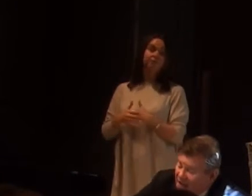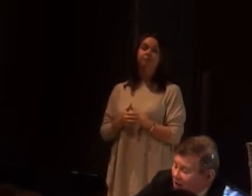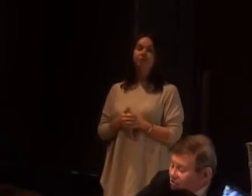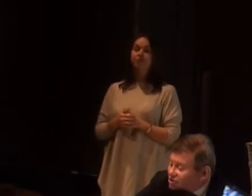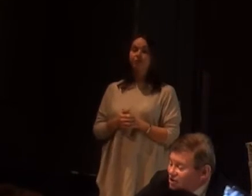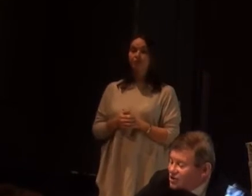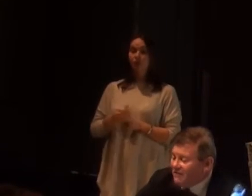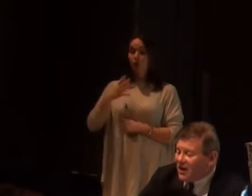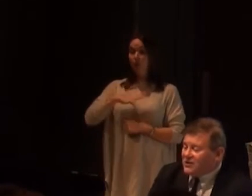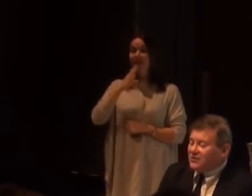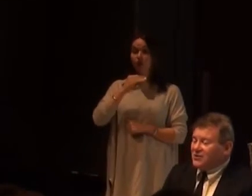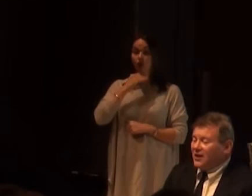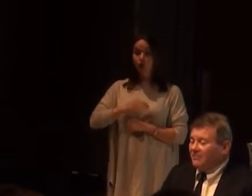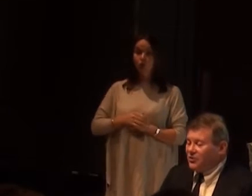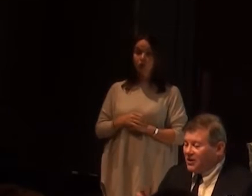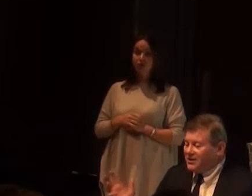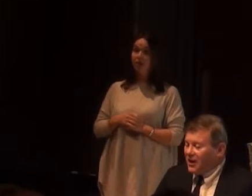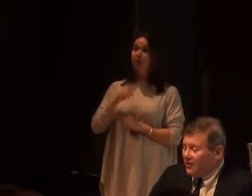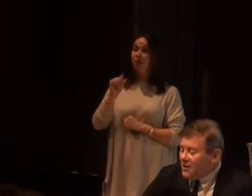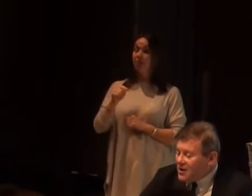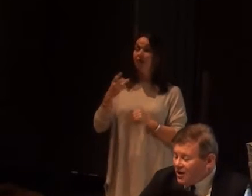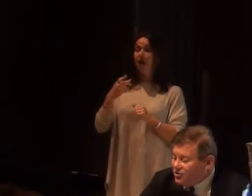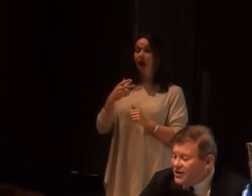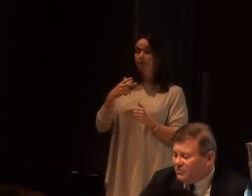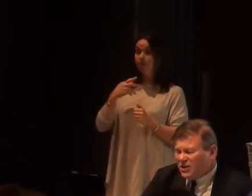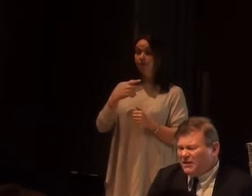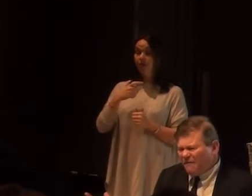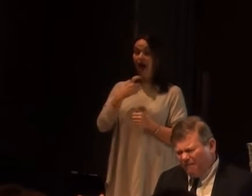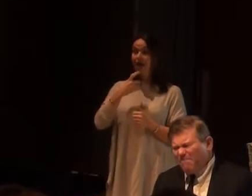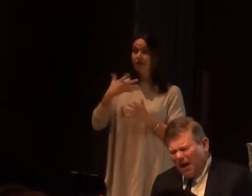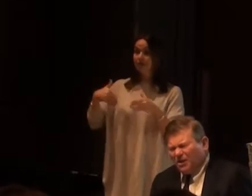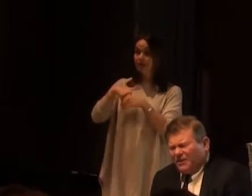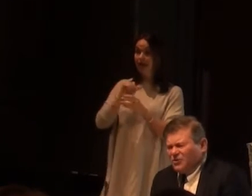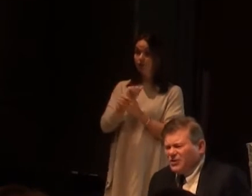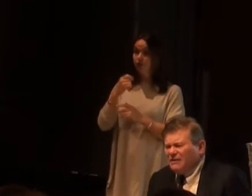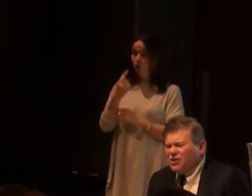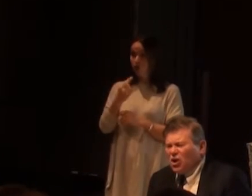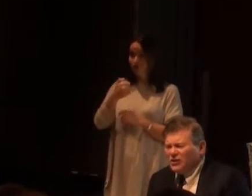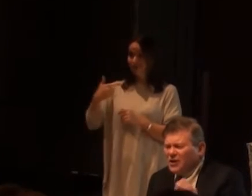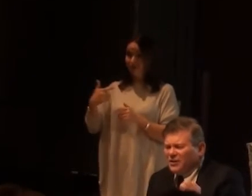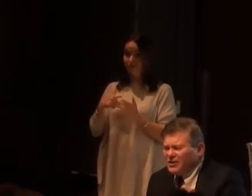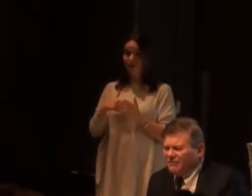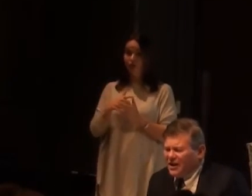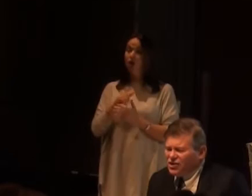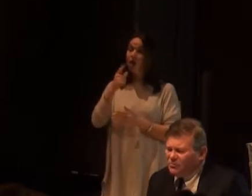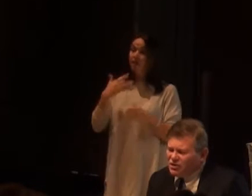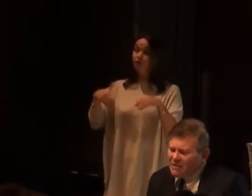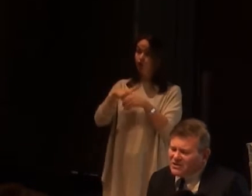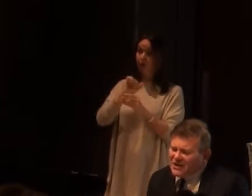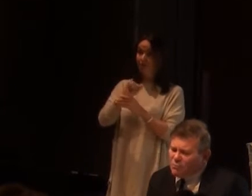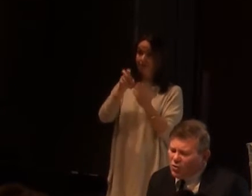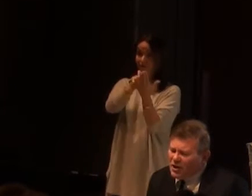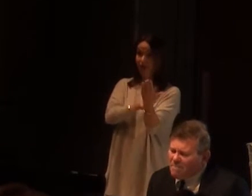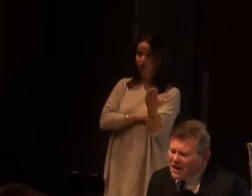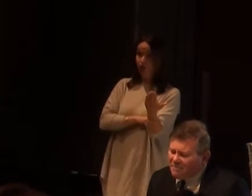now 167 Iceland signed up two weeks ago. Countries, which is a bulk of countries, have joined this convention, which